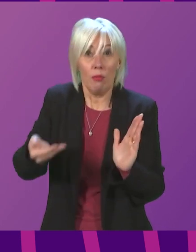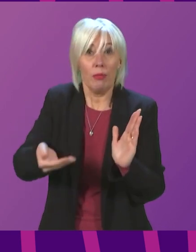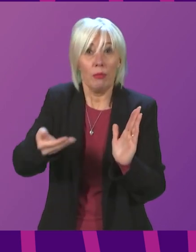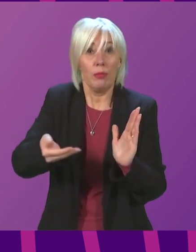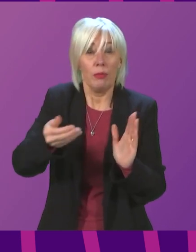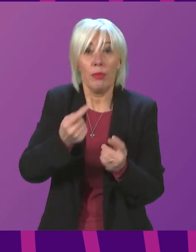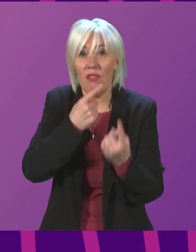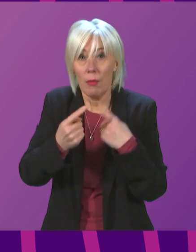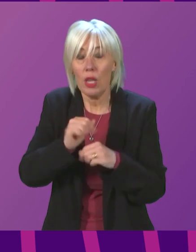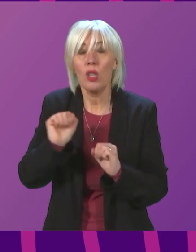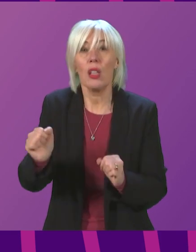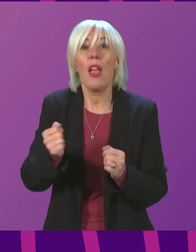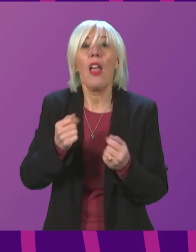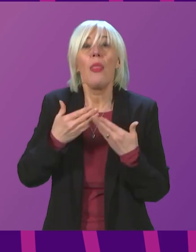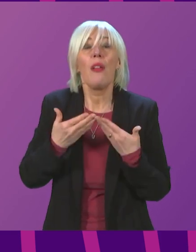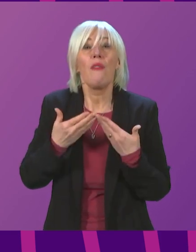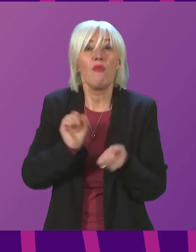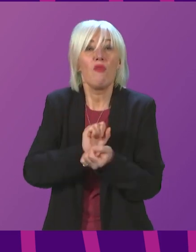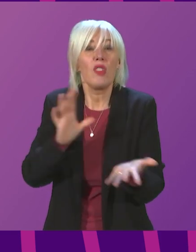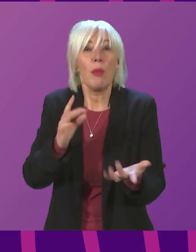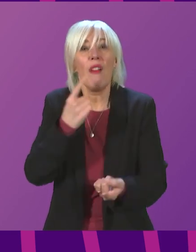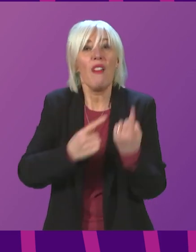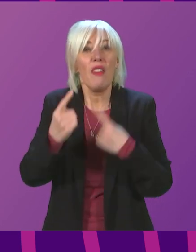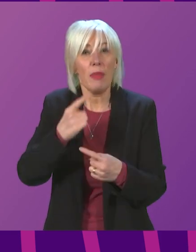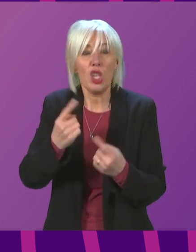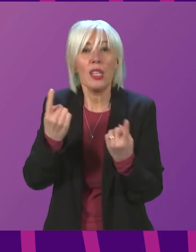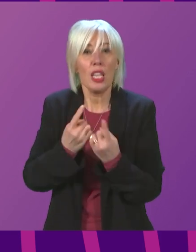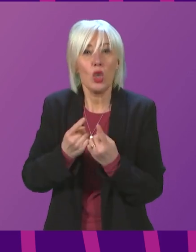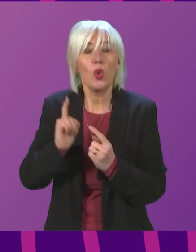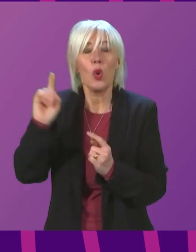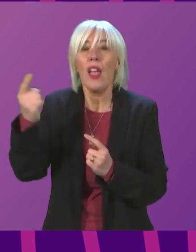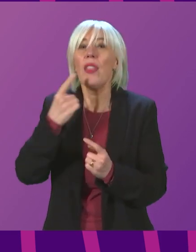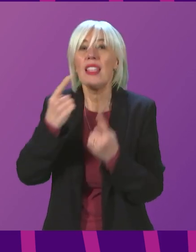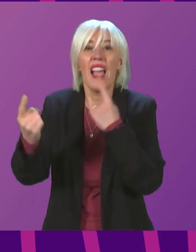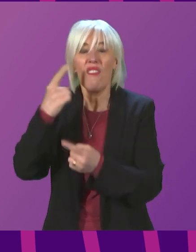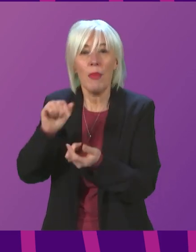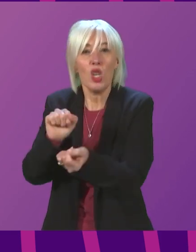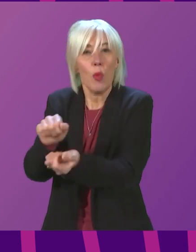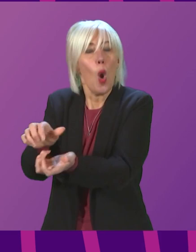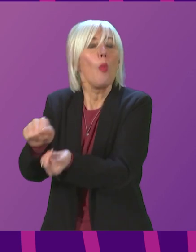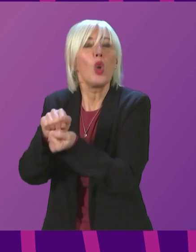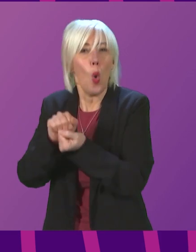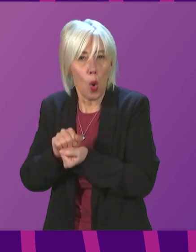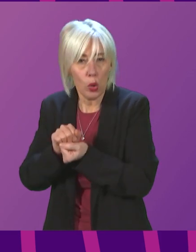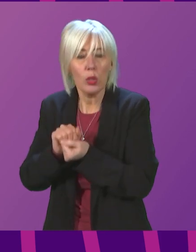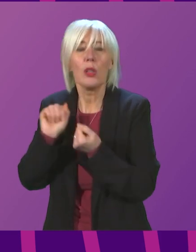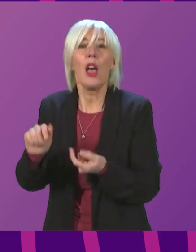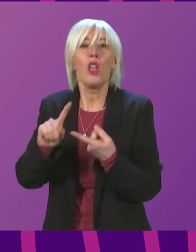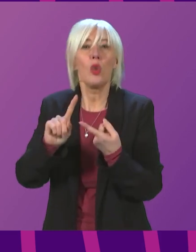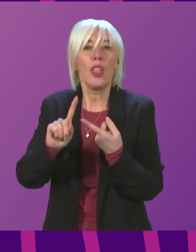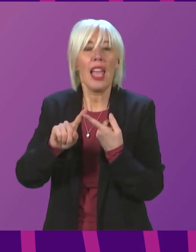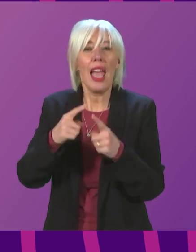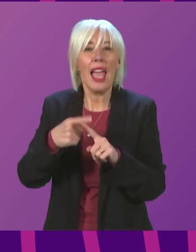of the freedom of information issue, the Commissioner actually found that the information withheld was of a type to which the exemption, which covered